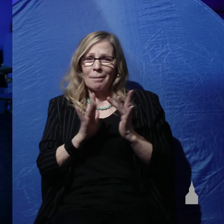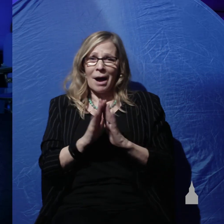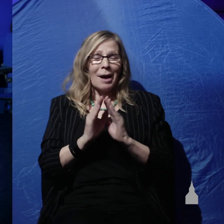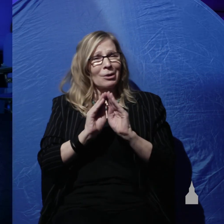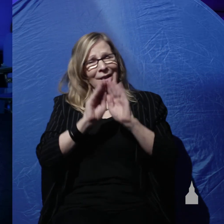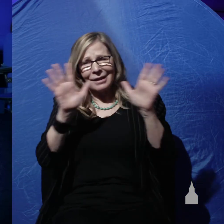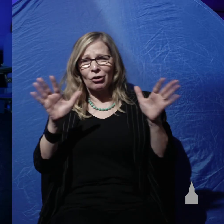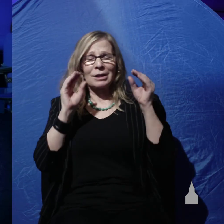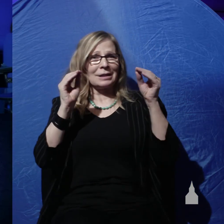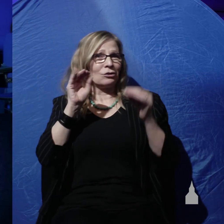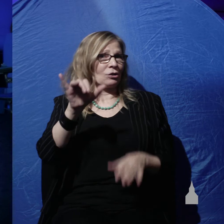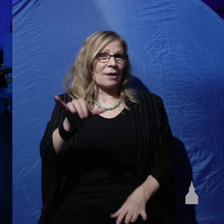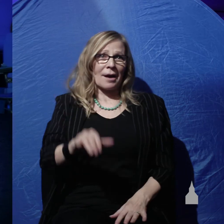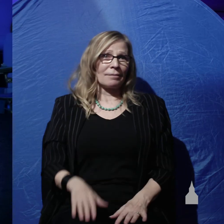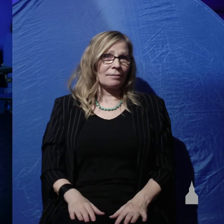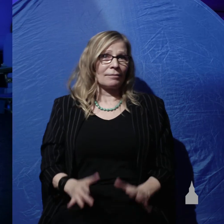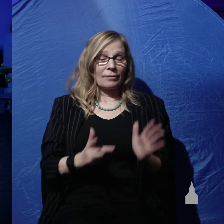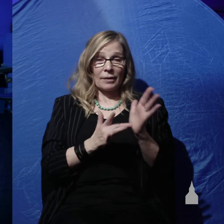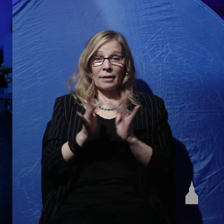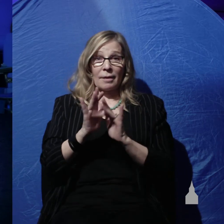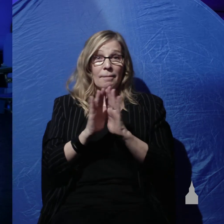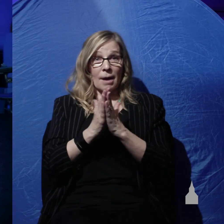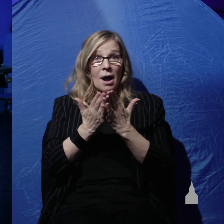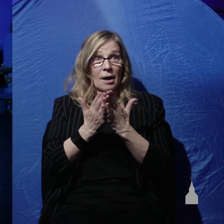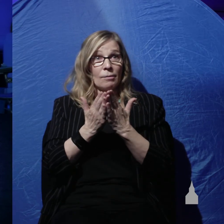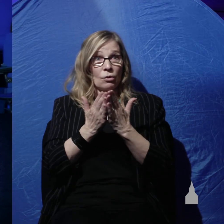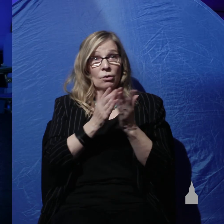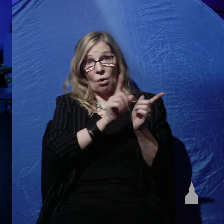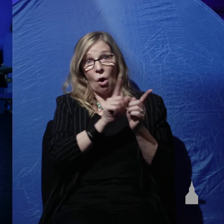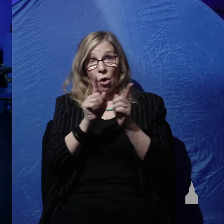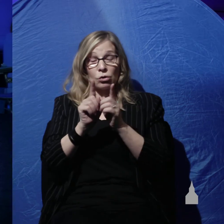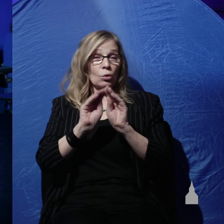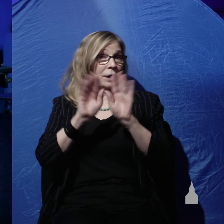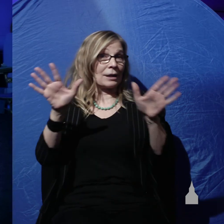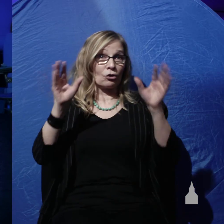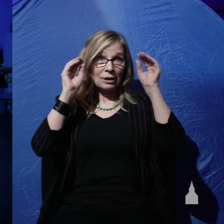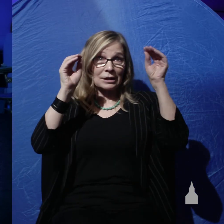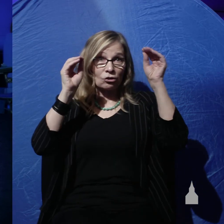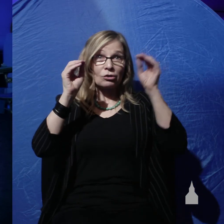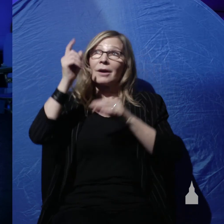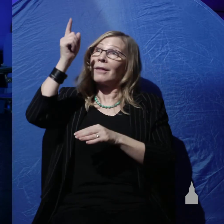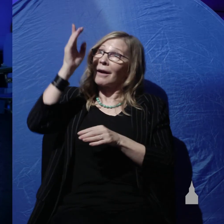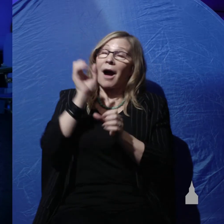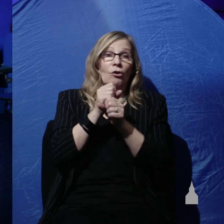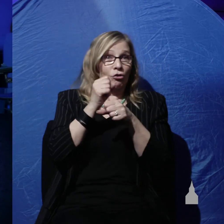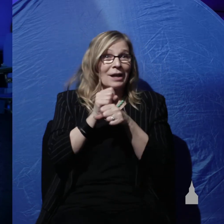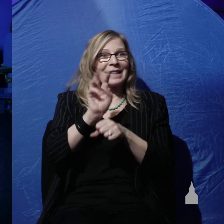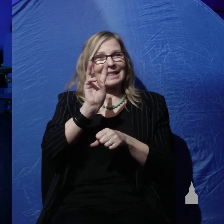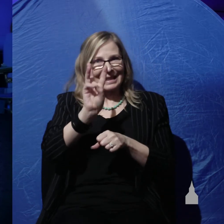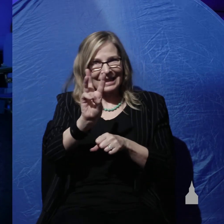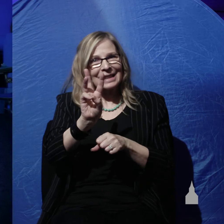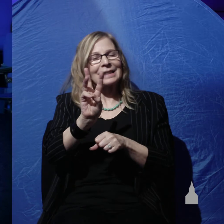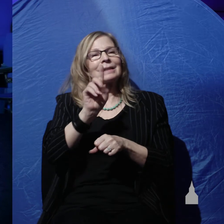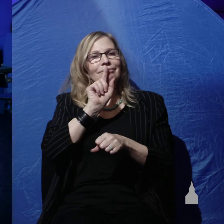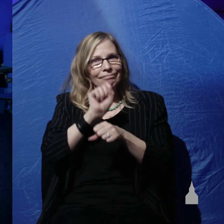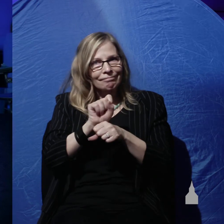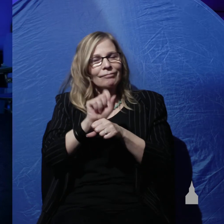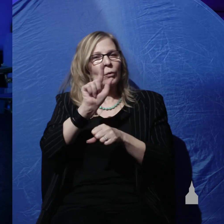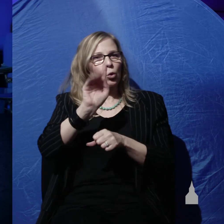but the Bible also clearly teaches that God created in six literal 24-hour days and that